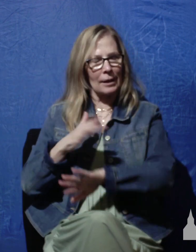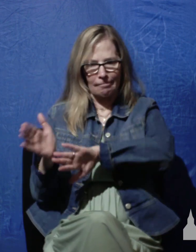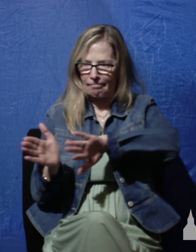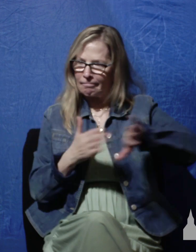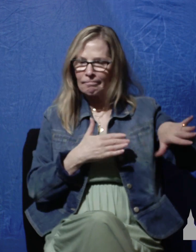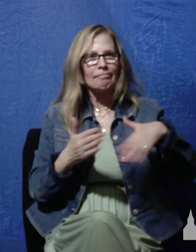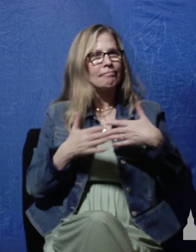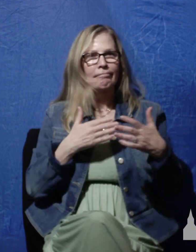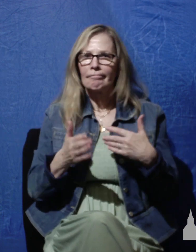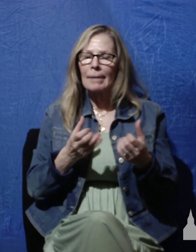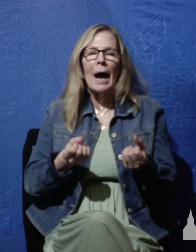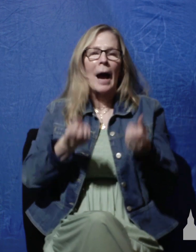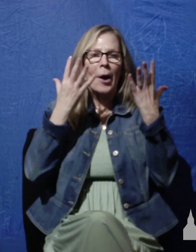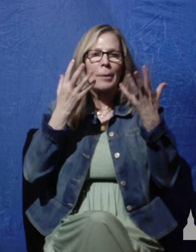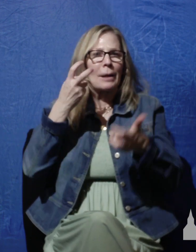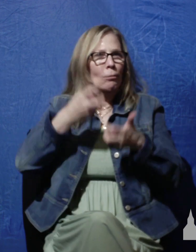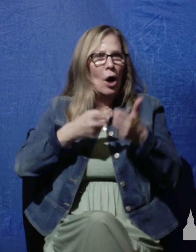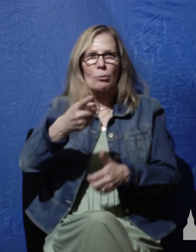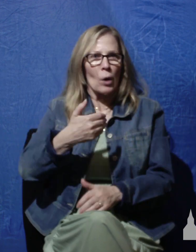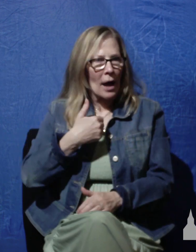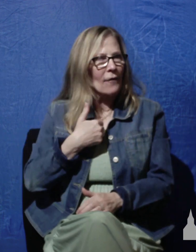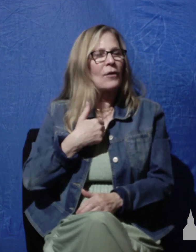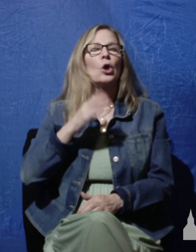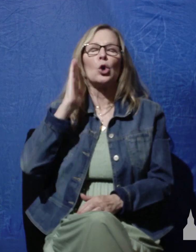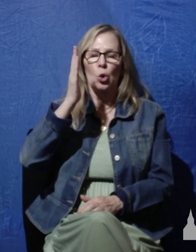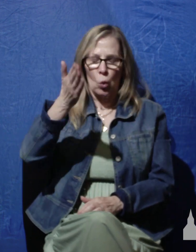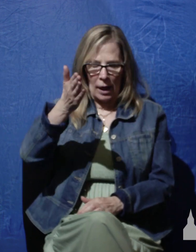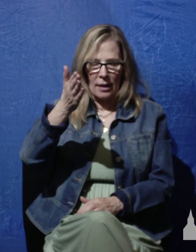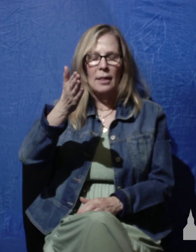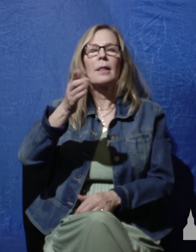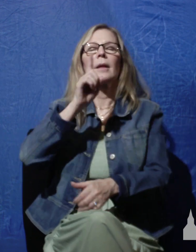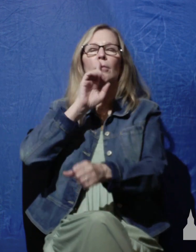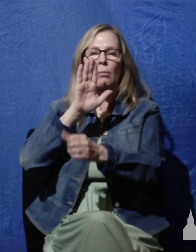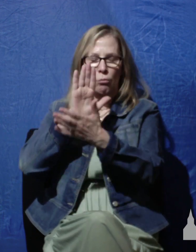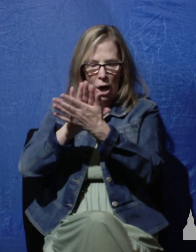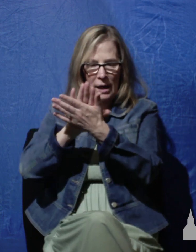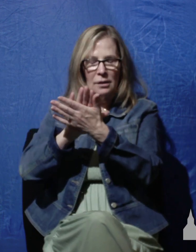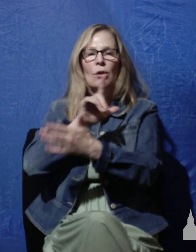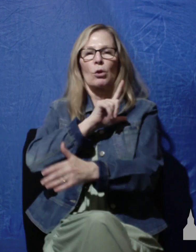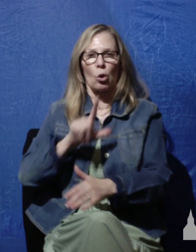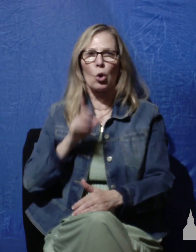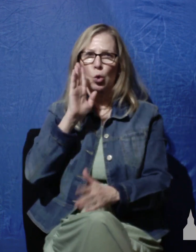regardless of how many problems you have. You will praise the Lord and you'll start doing it now.